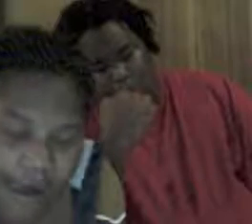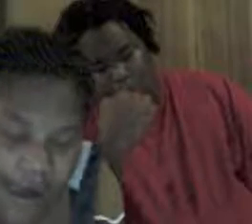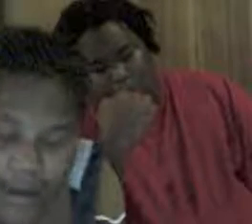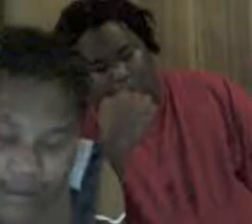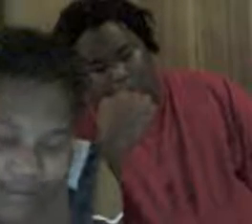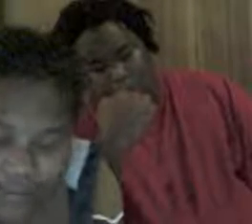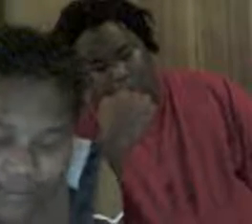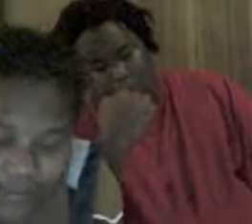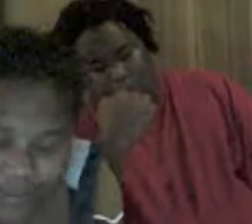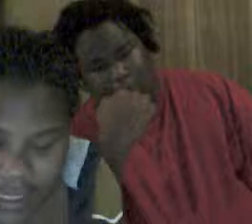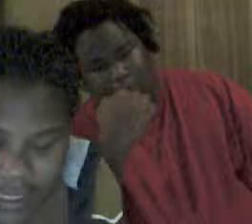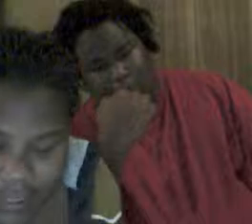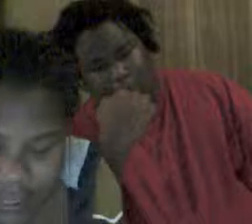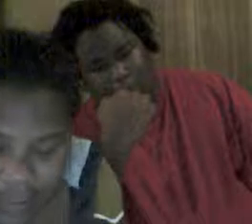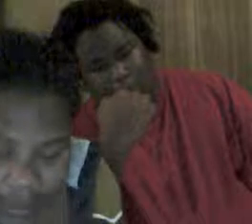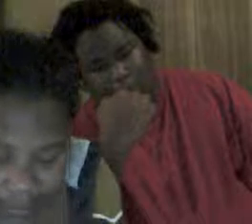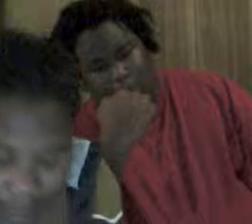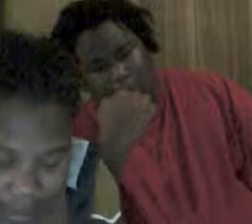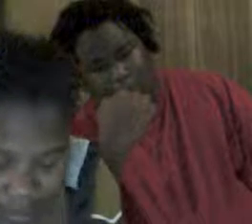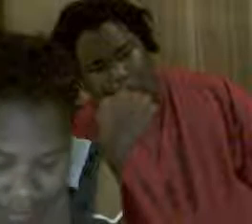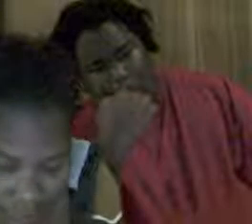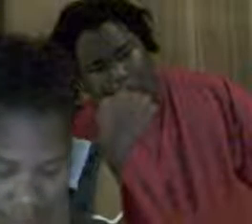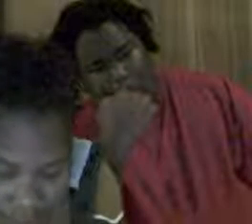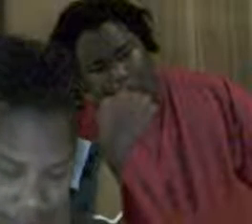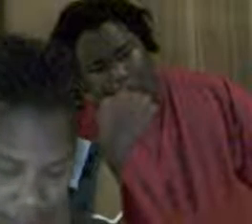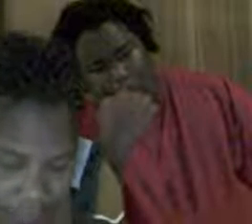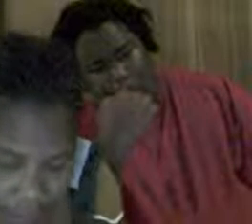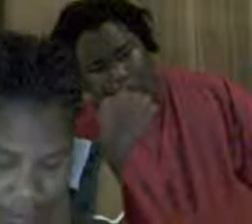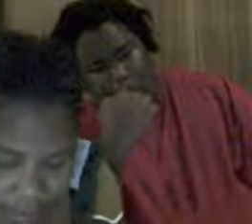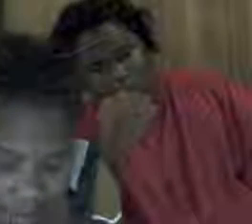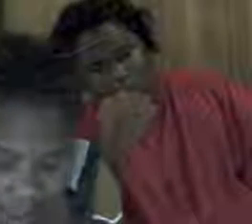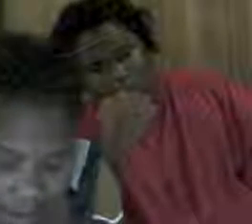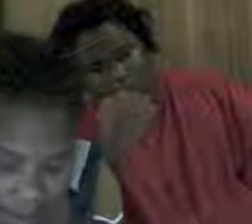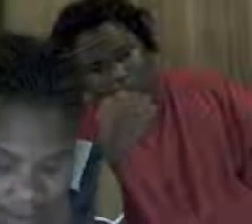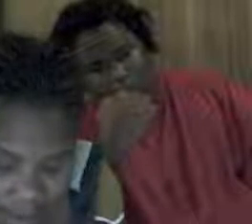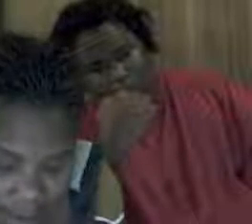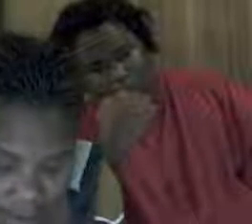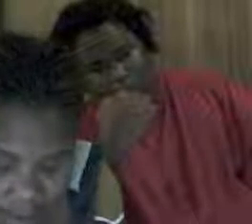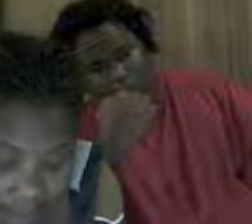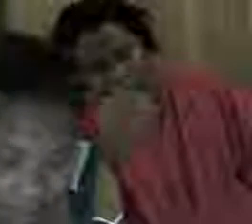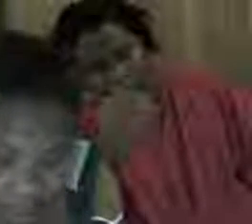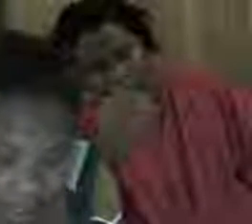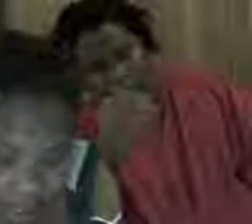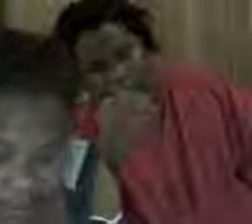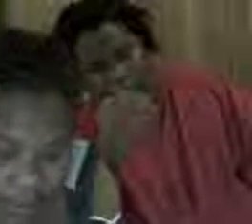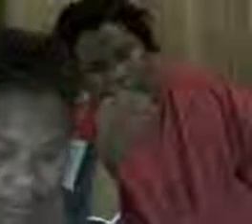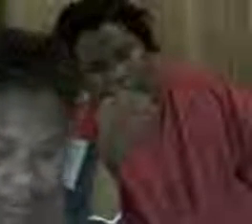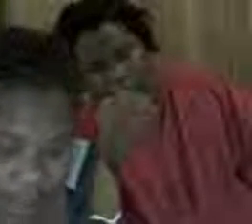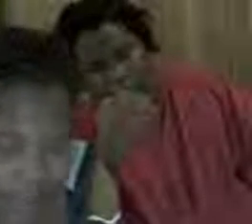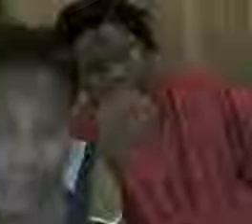because like I said, I'm going check on you guys every day, I put out a video yesterday supporting my new channel,